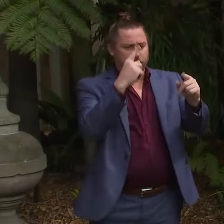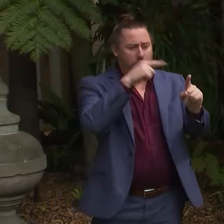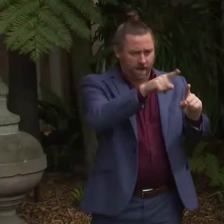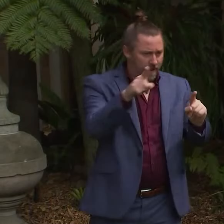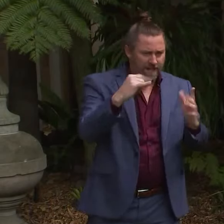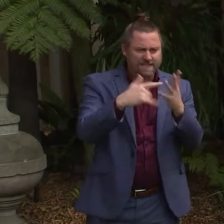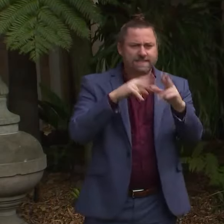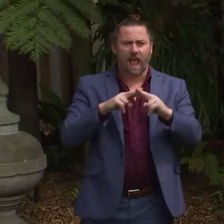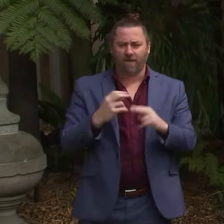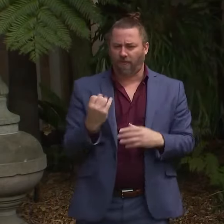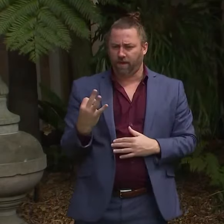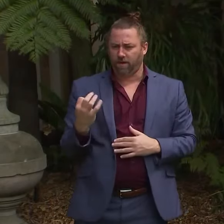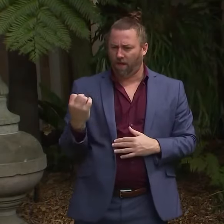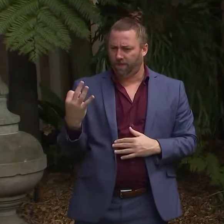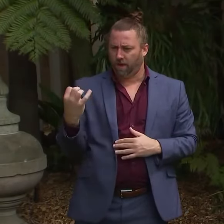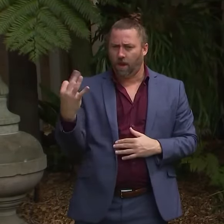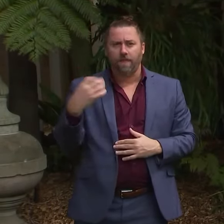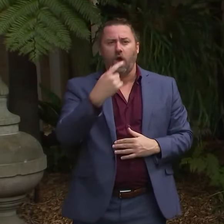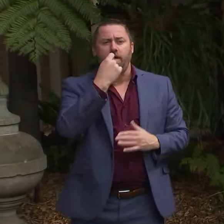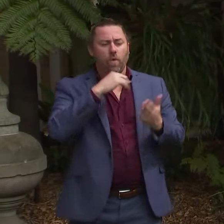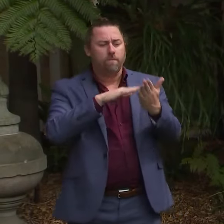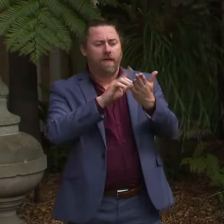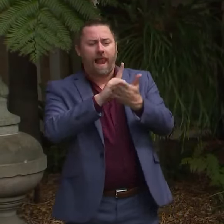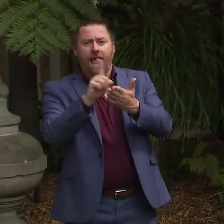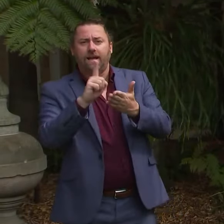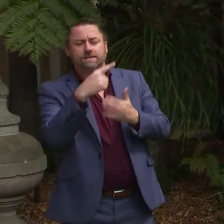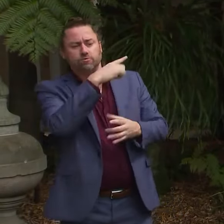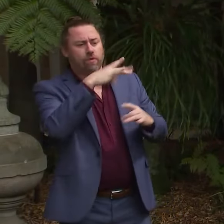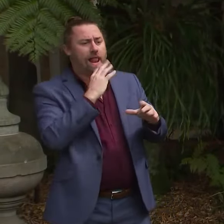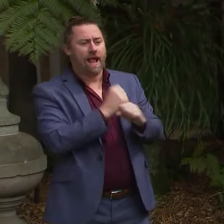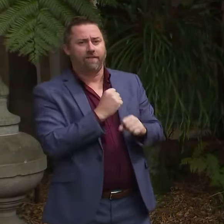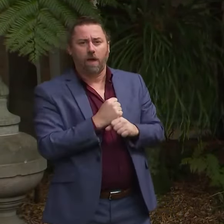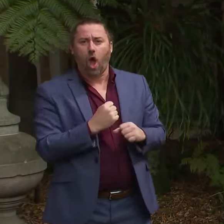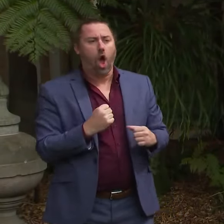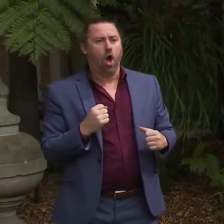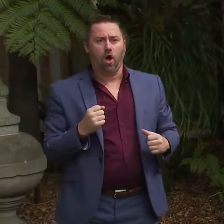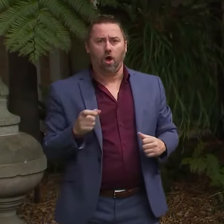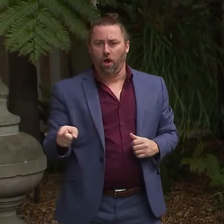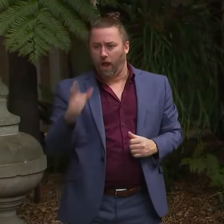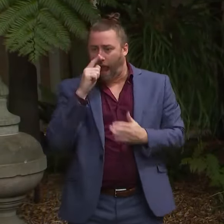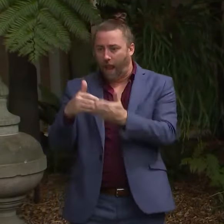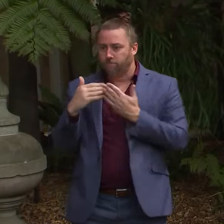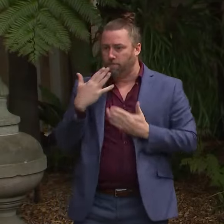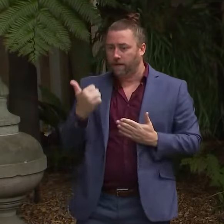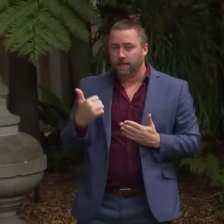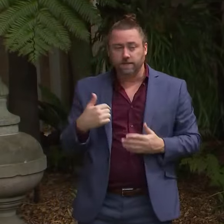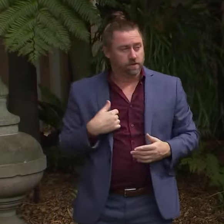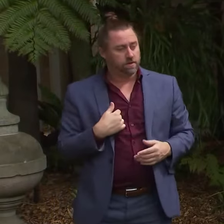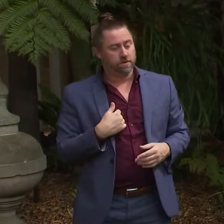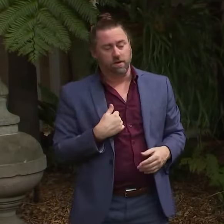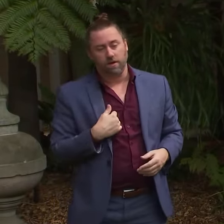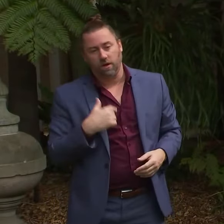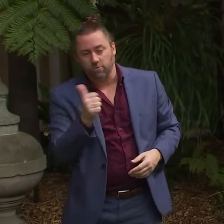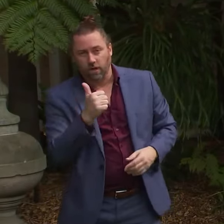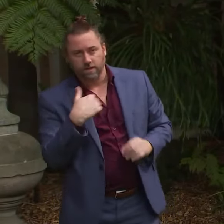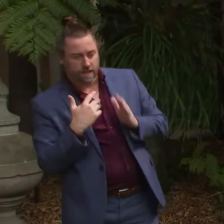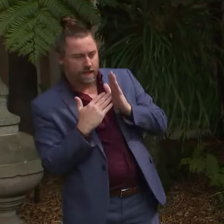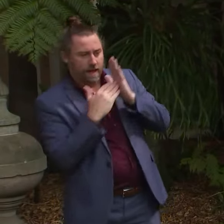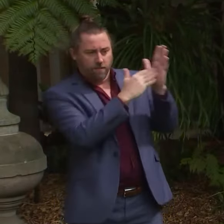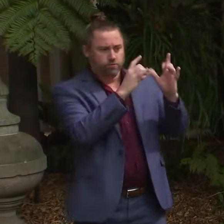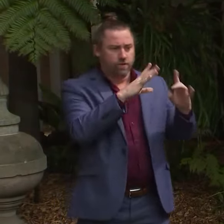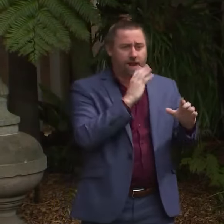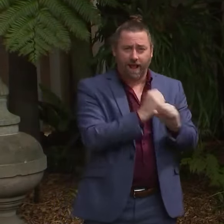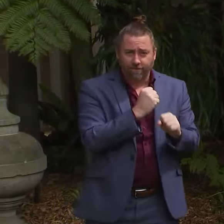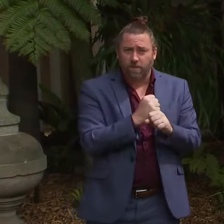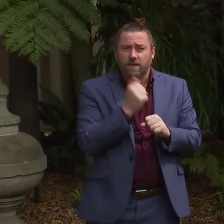you know, months later says, oh, well, can, can the states help us out? So we did. We stepped in, we prioritised, we